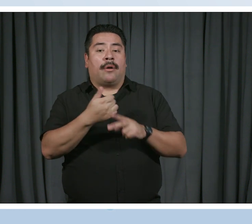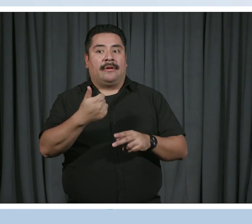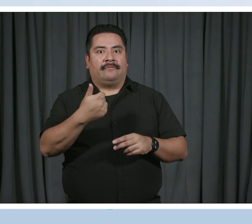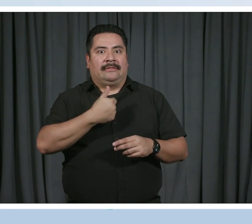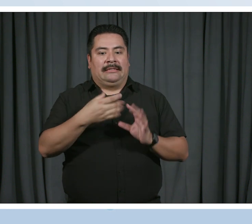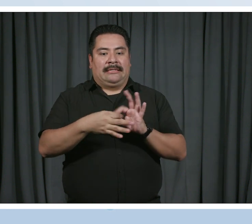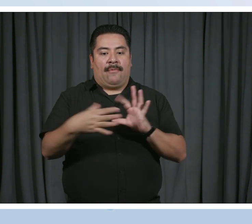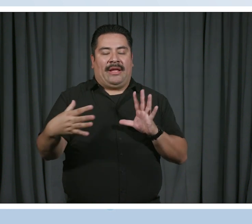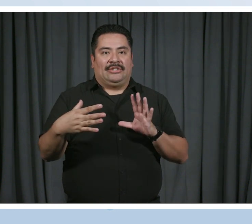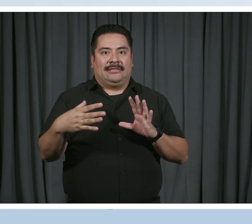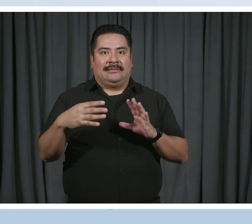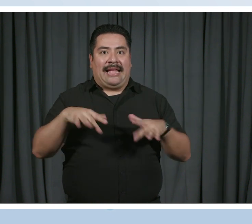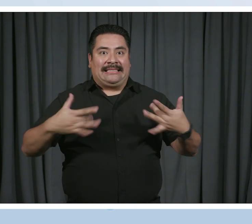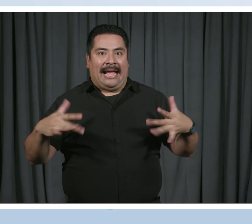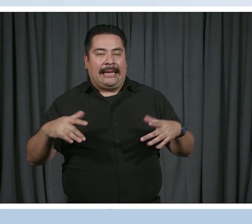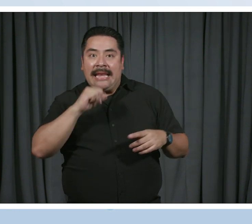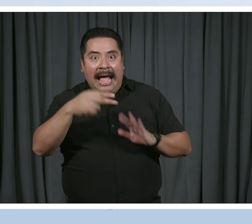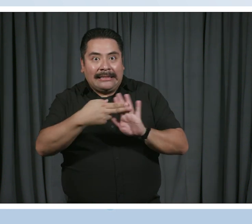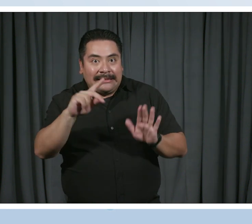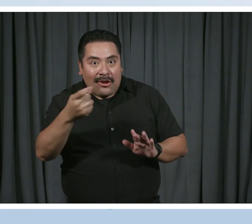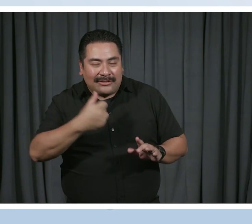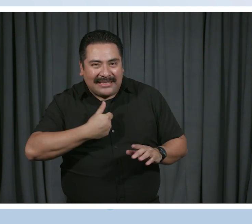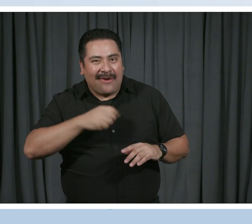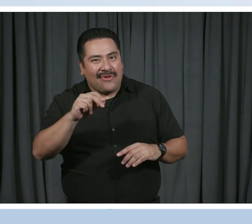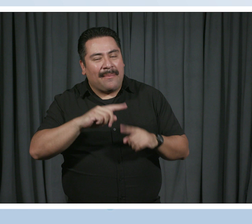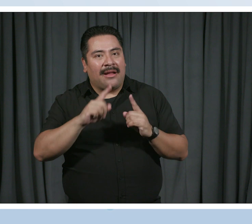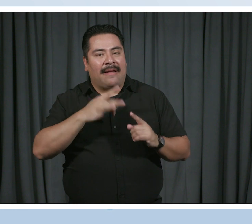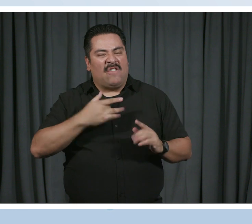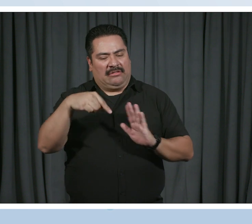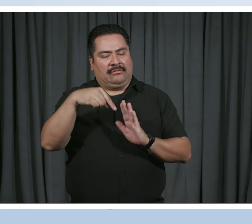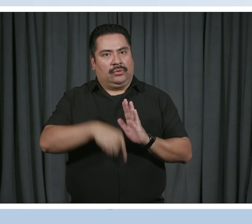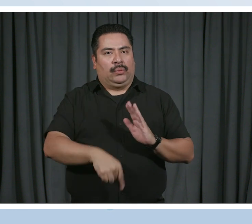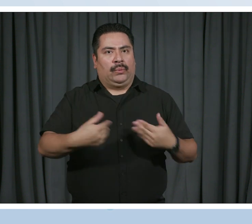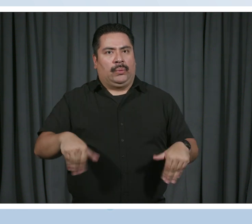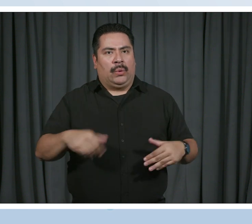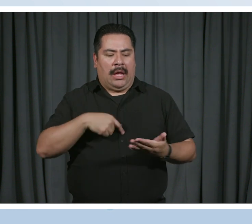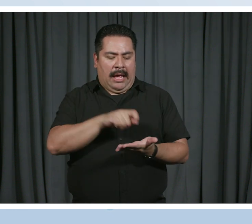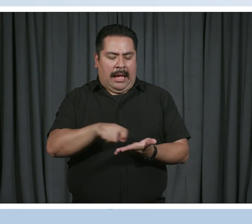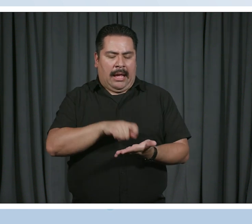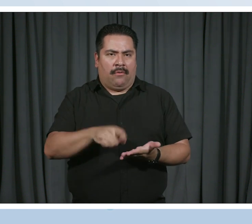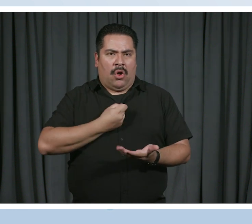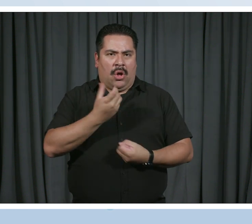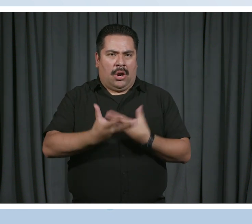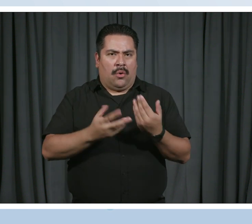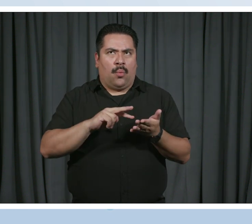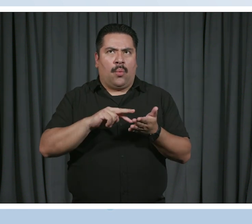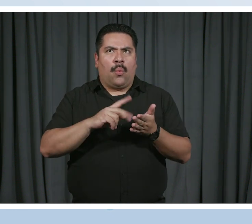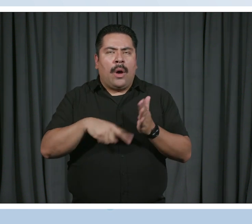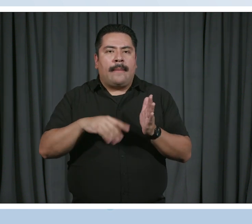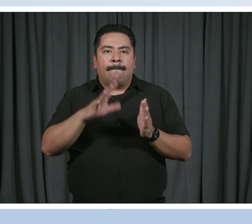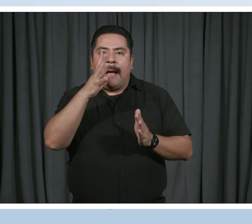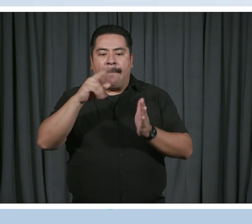not diagnosing myself, but it really was pretty intense. So I wrote a lot about that. wrote a lot about what my mom meant to me. I